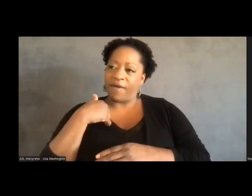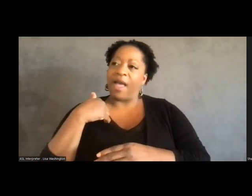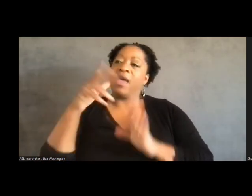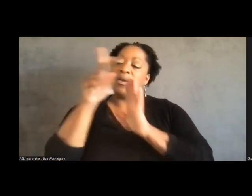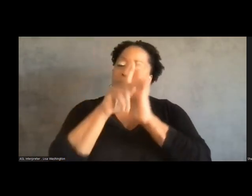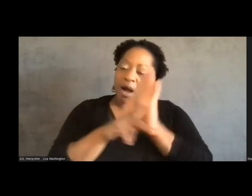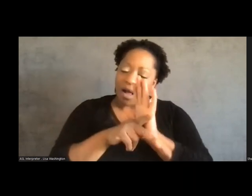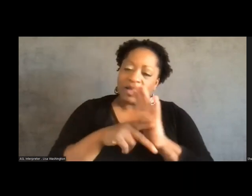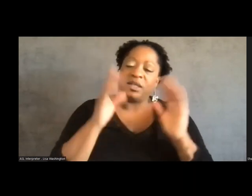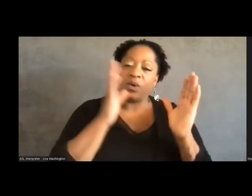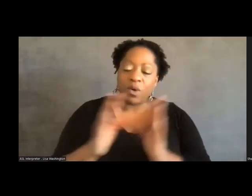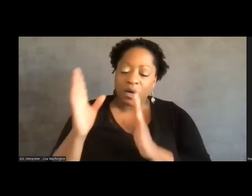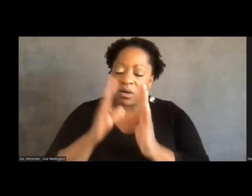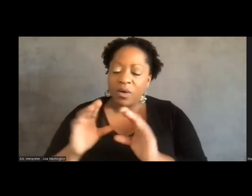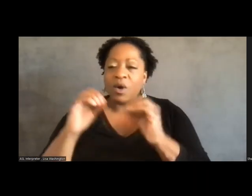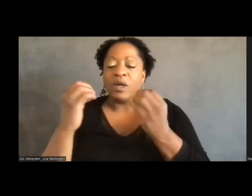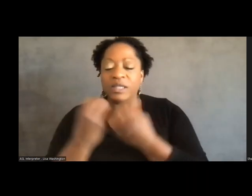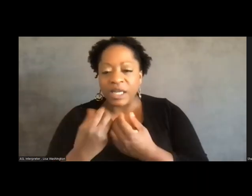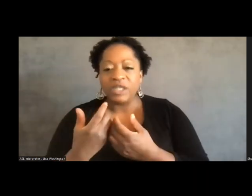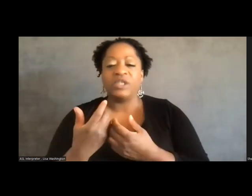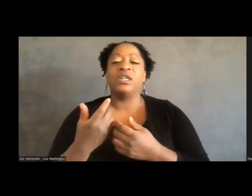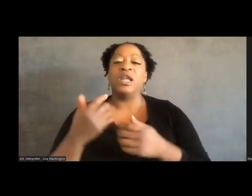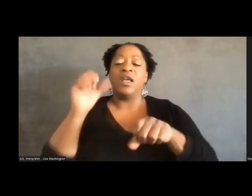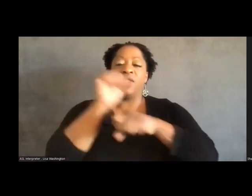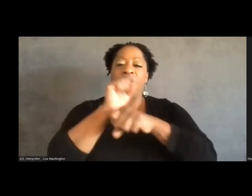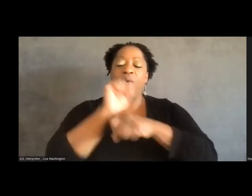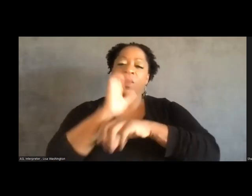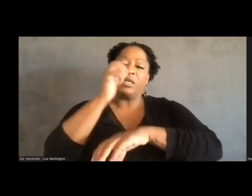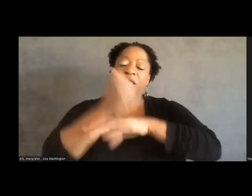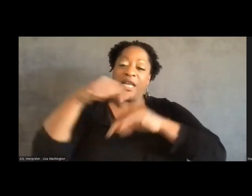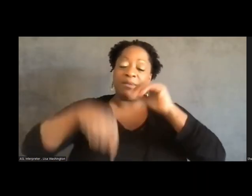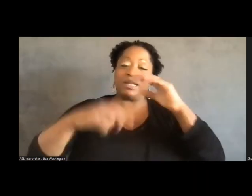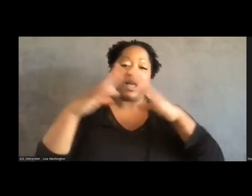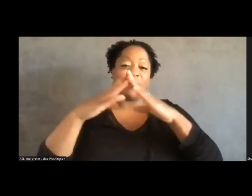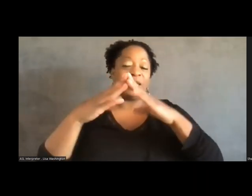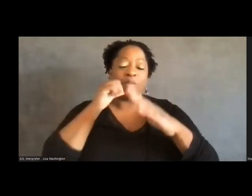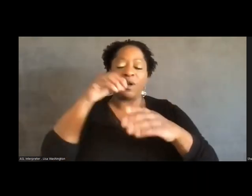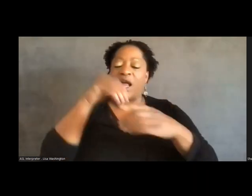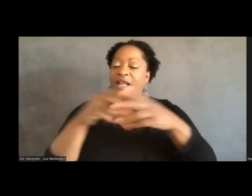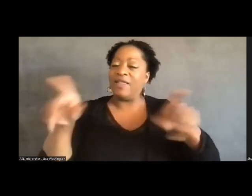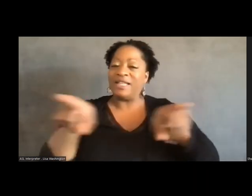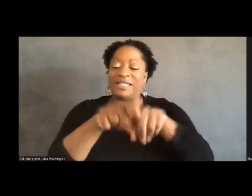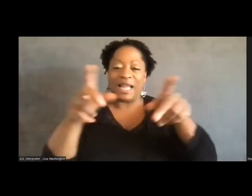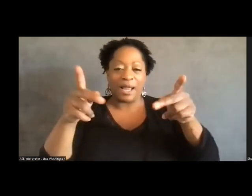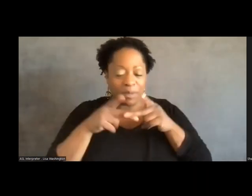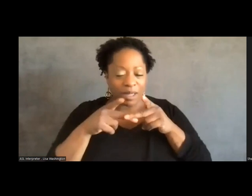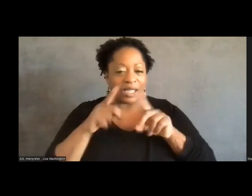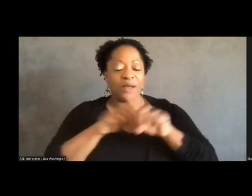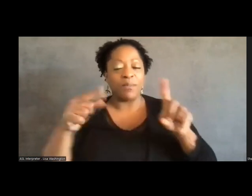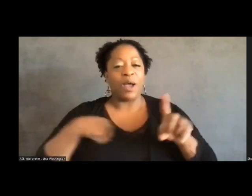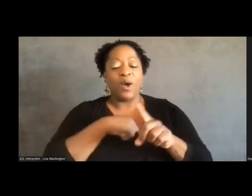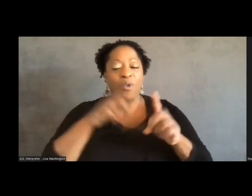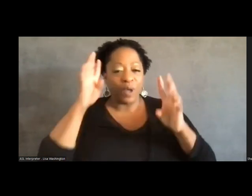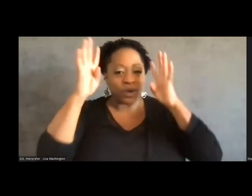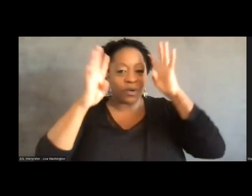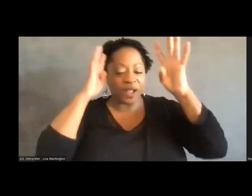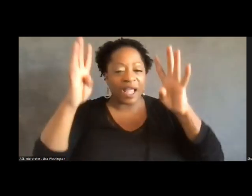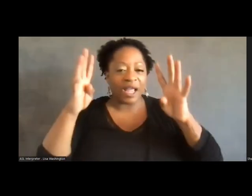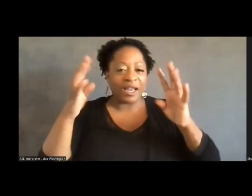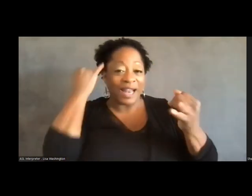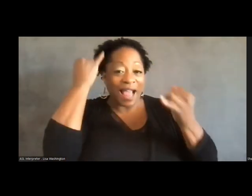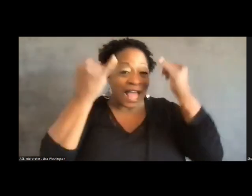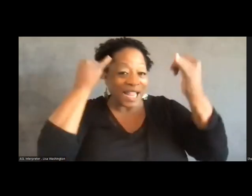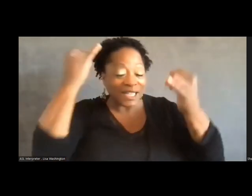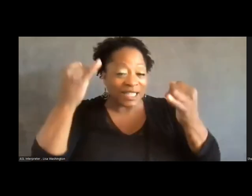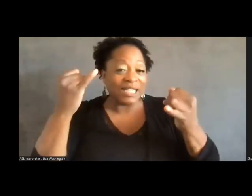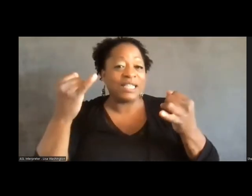offices downtown that very much were not in the same place. But we created principles specifically about the